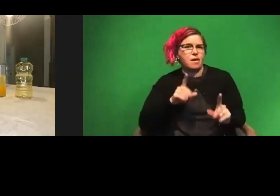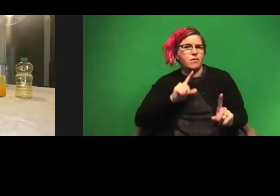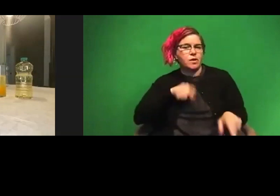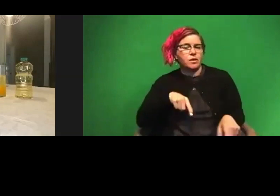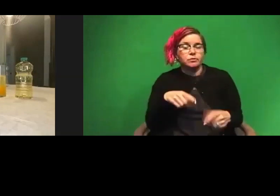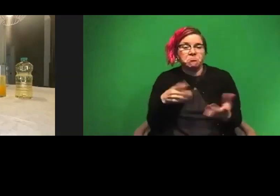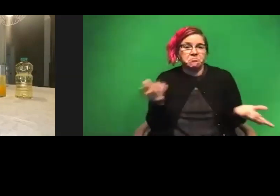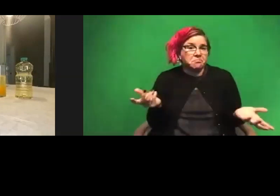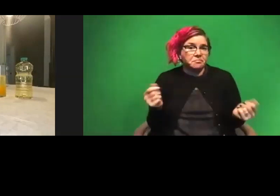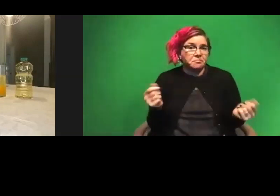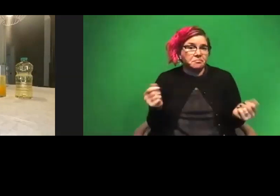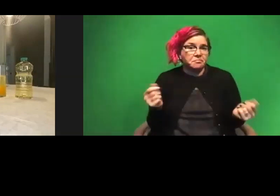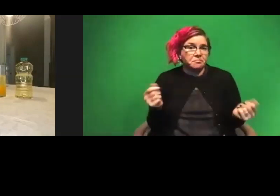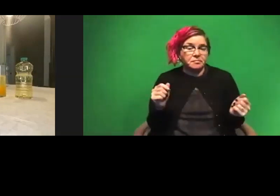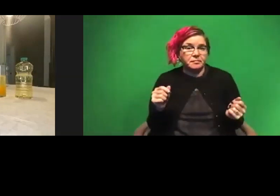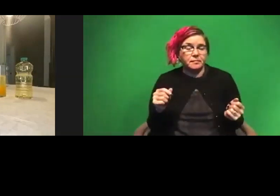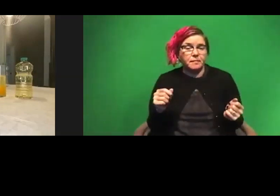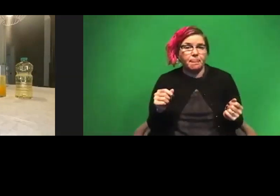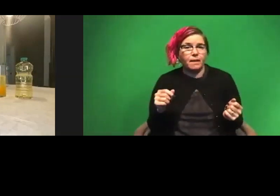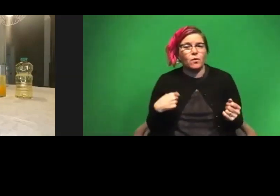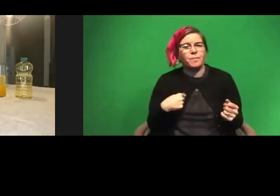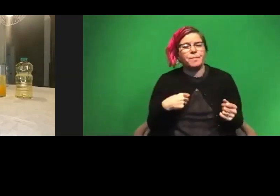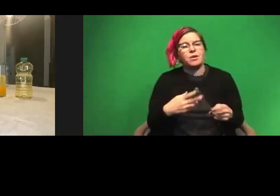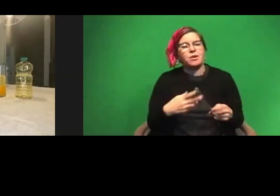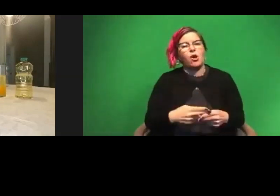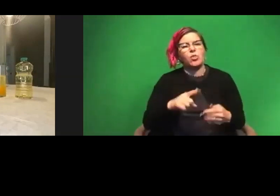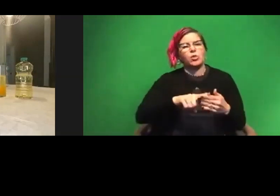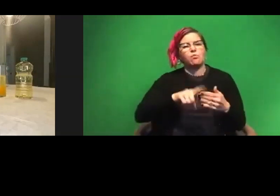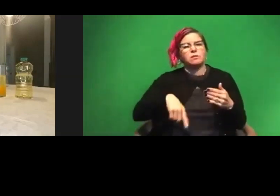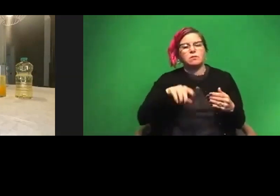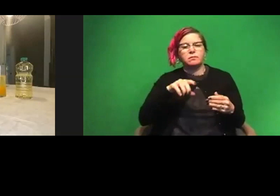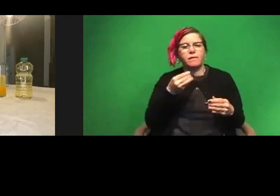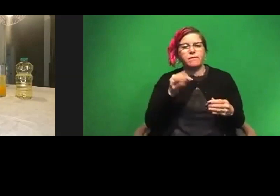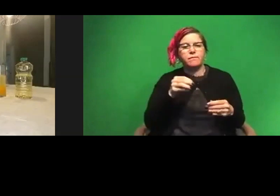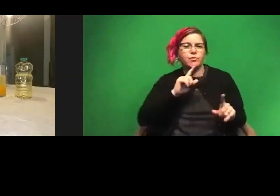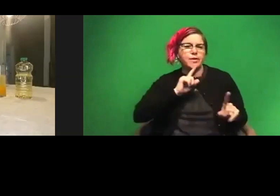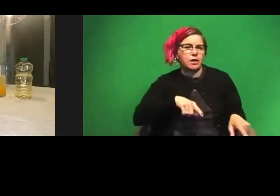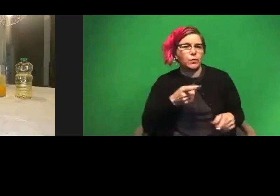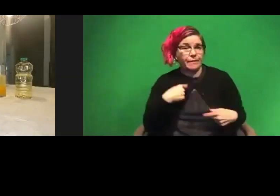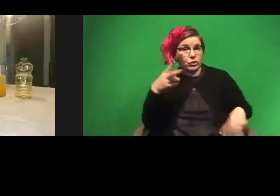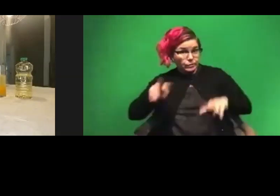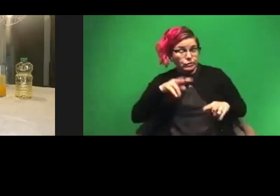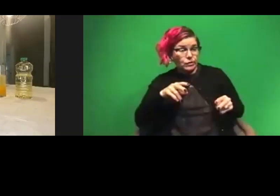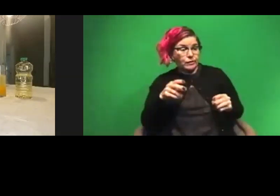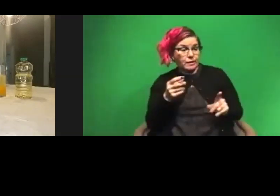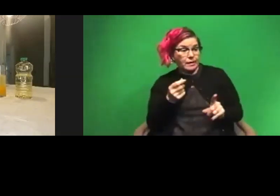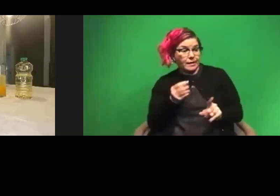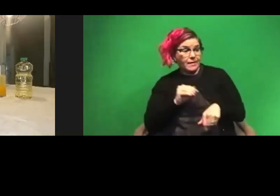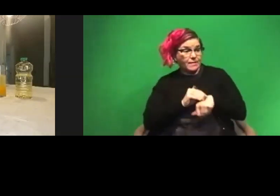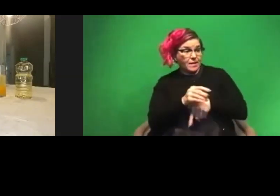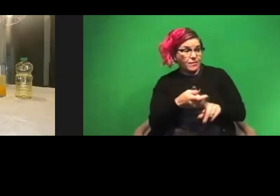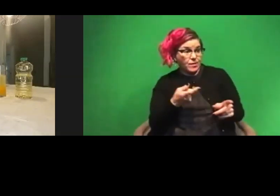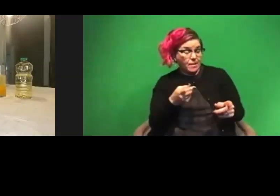a lot of us call it like that's the results of the reaction and meaning that's what we observe as an effect from the mixture